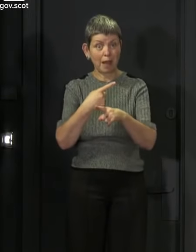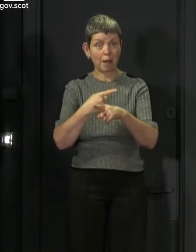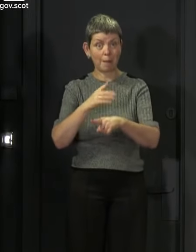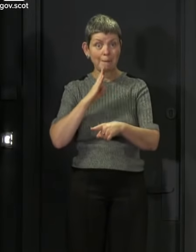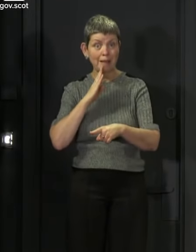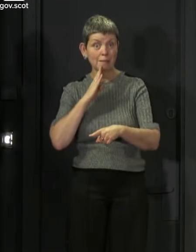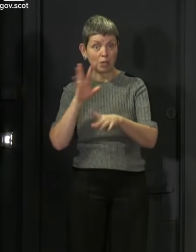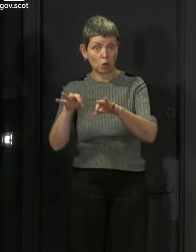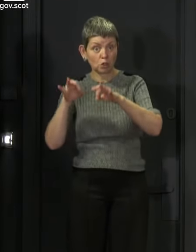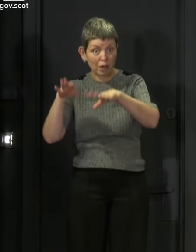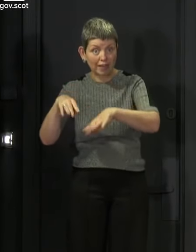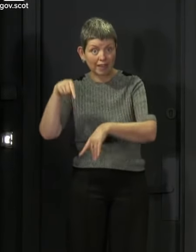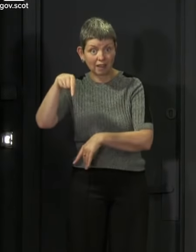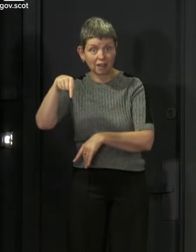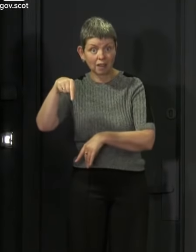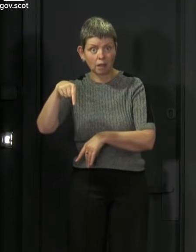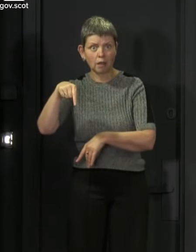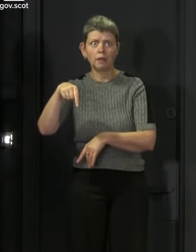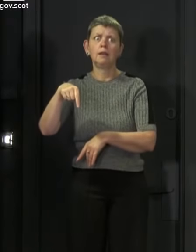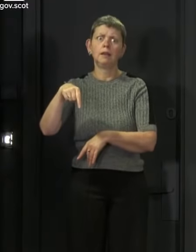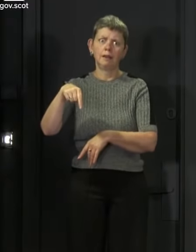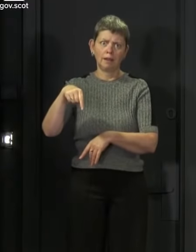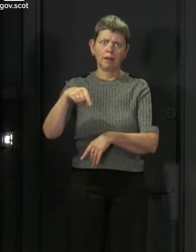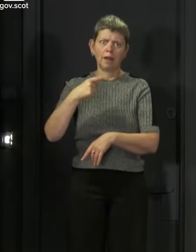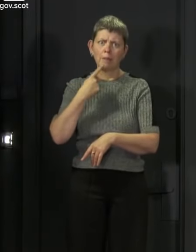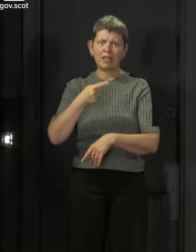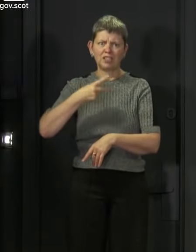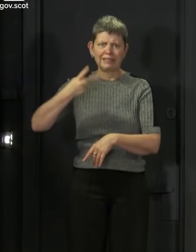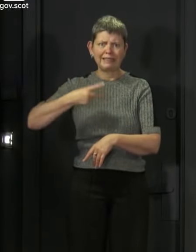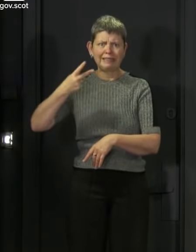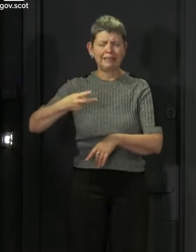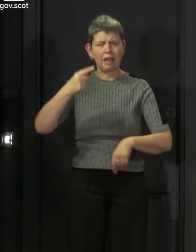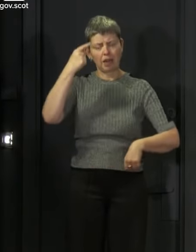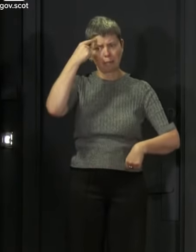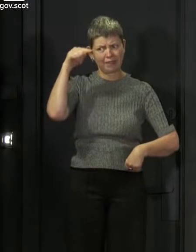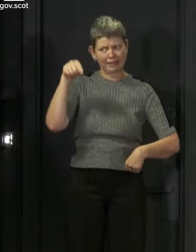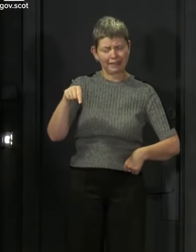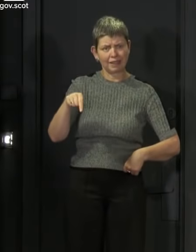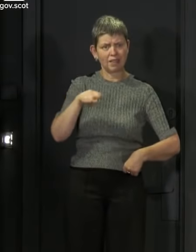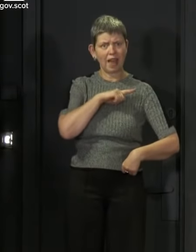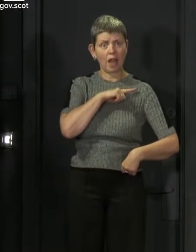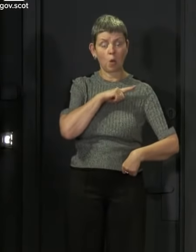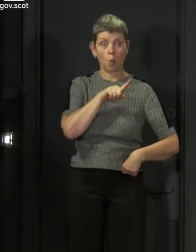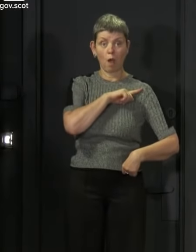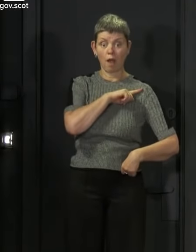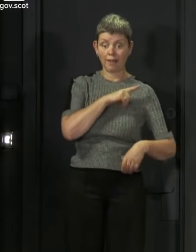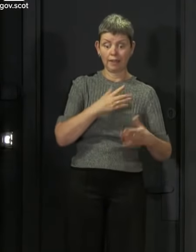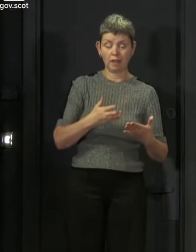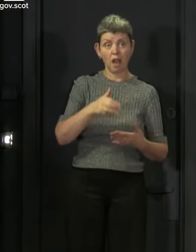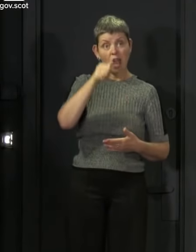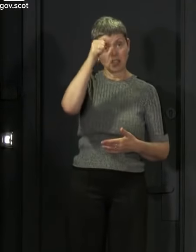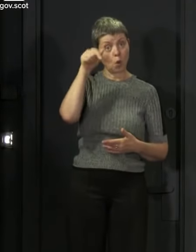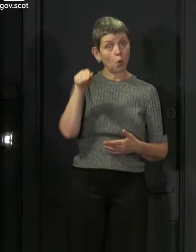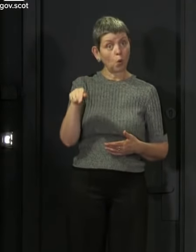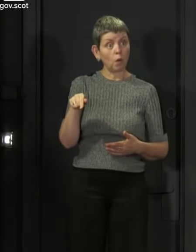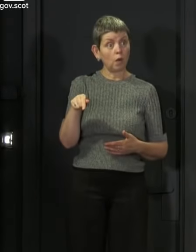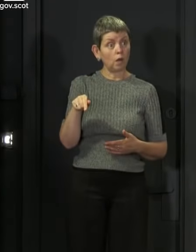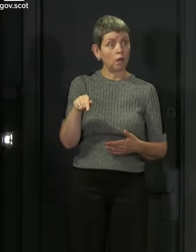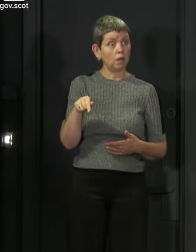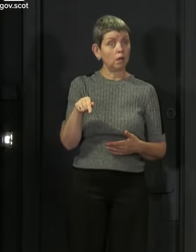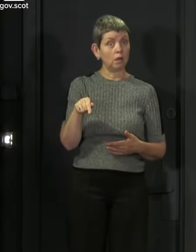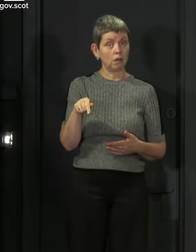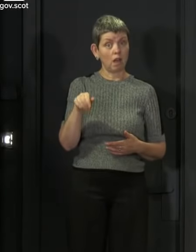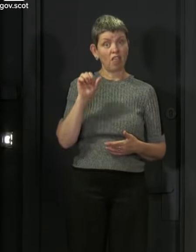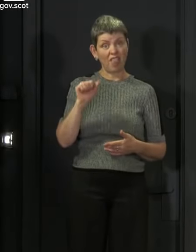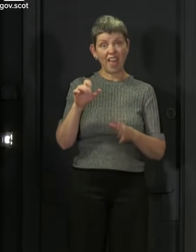occasions and, you know, it's a place I keep thinking about and talking about because I know if we wind the clock back just a few weeks, they had infection levels probably